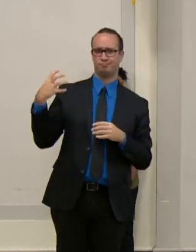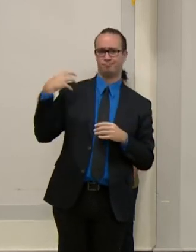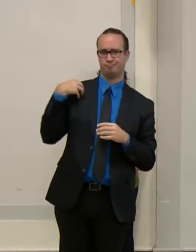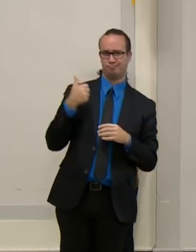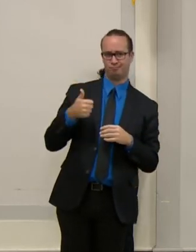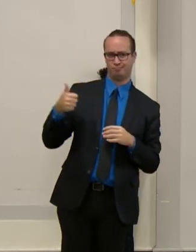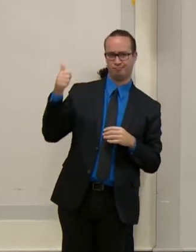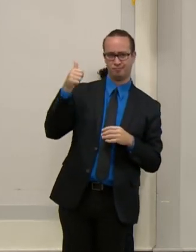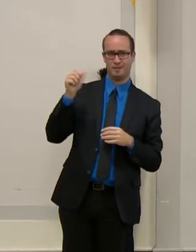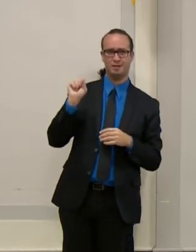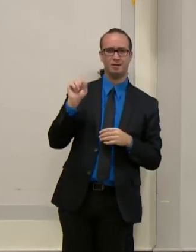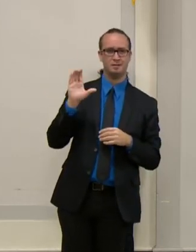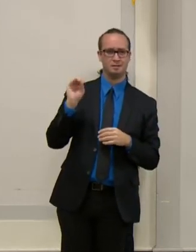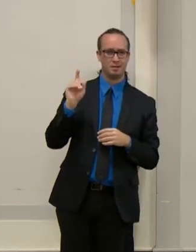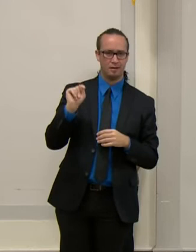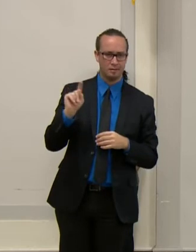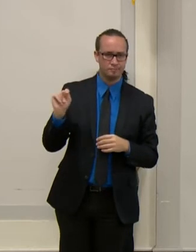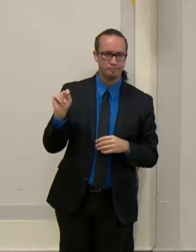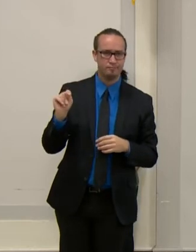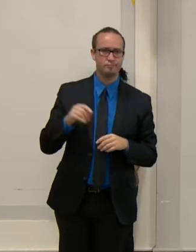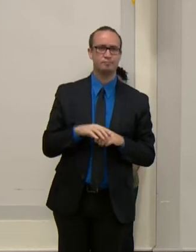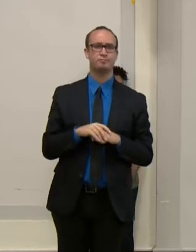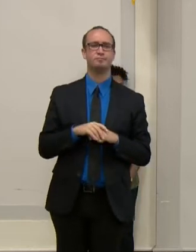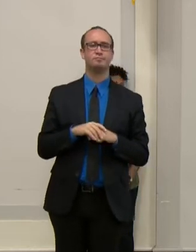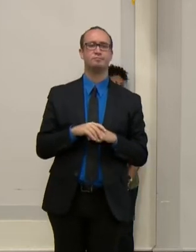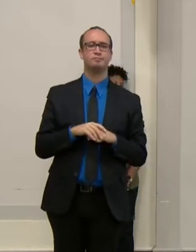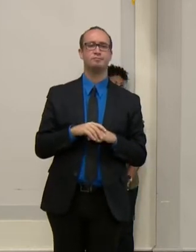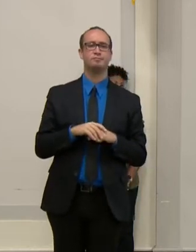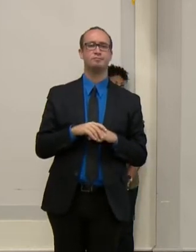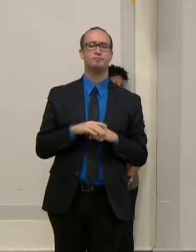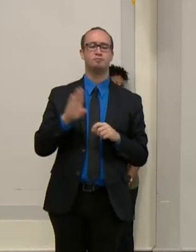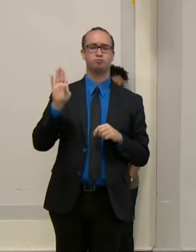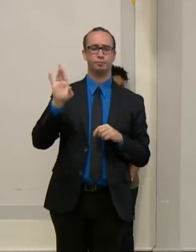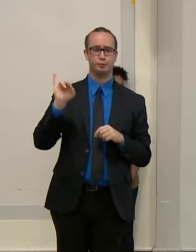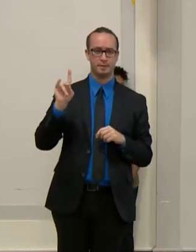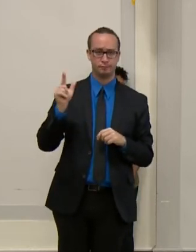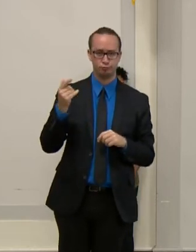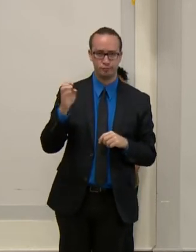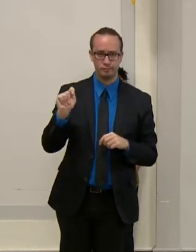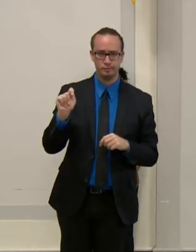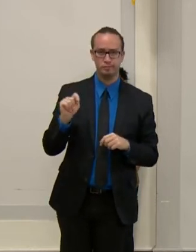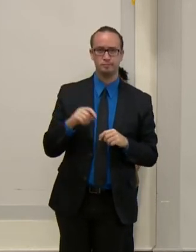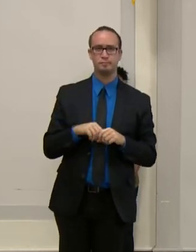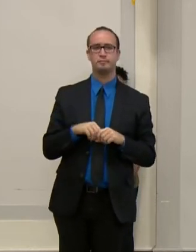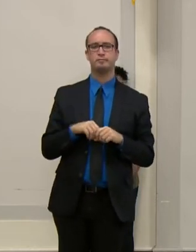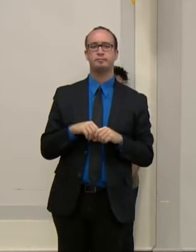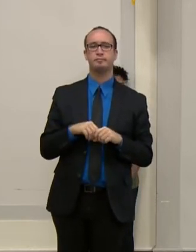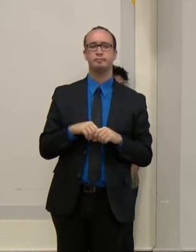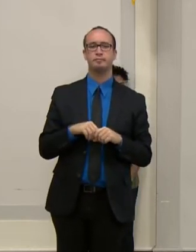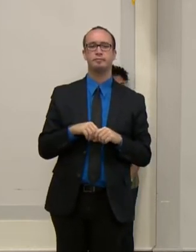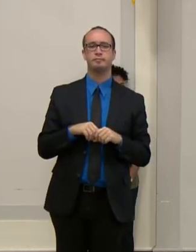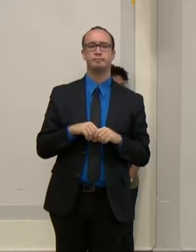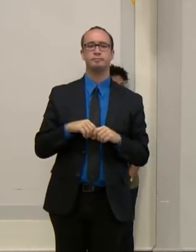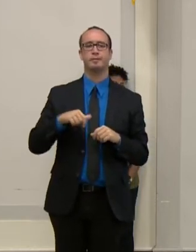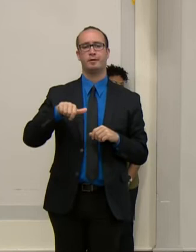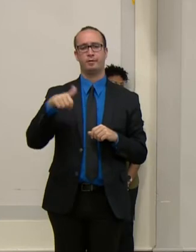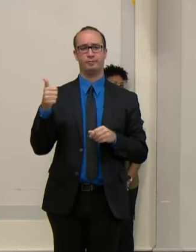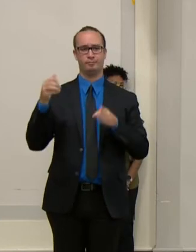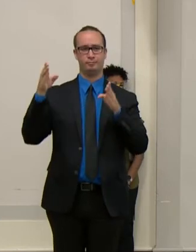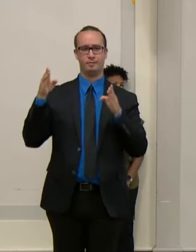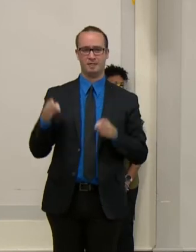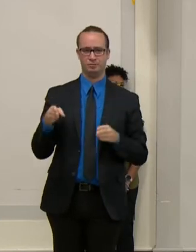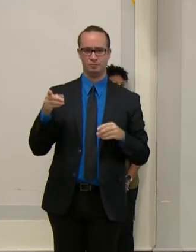Delegate Tony Bridges, and Delegate Dahlia Attar, who showed up early but stayed around late to ensure all of their